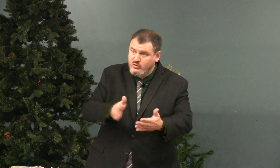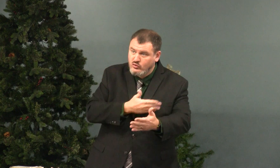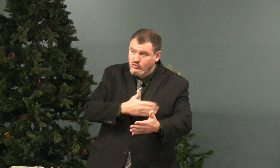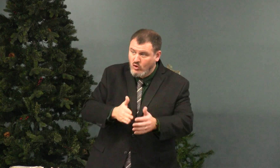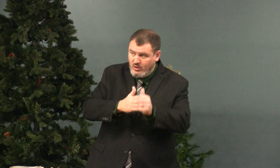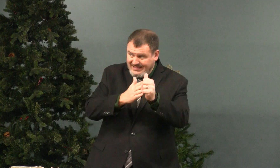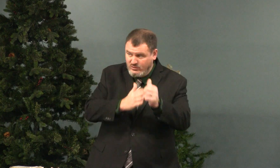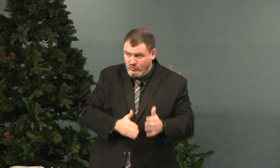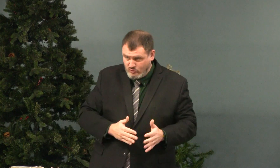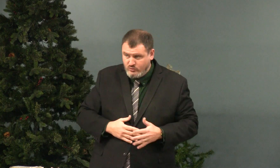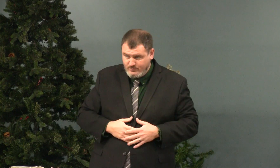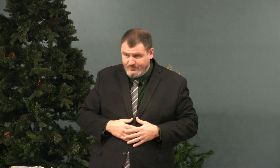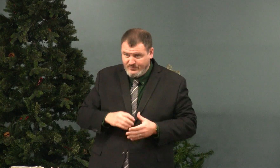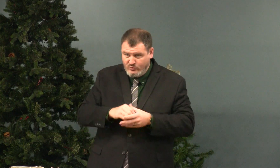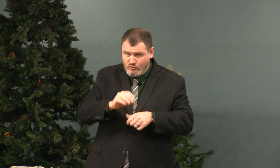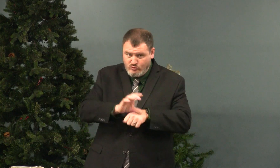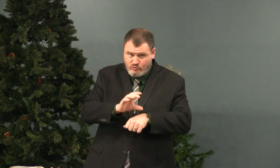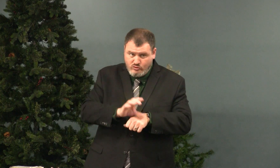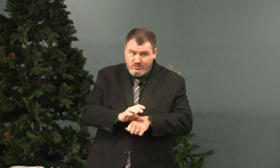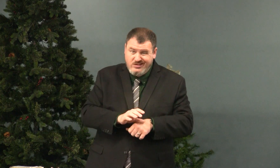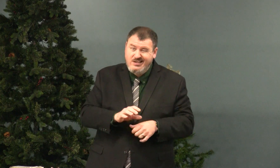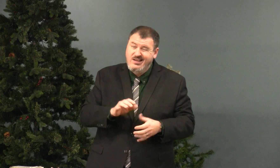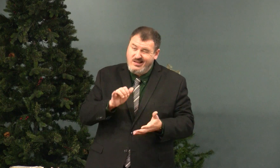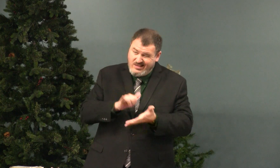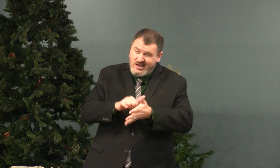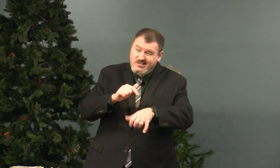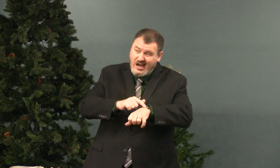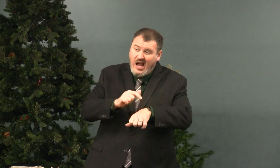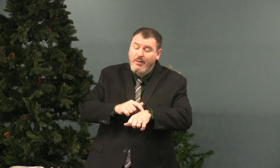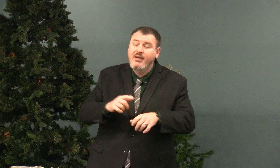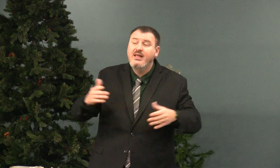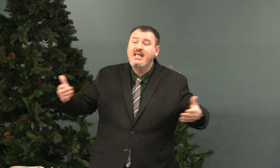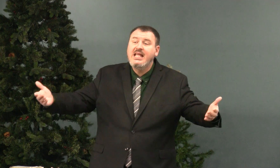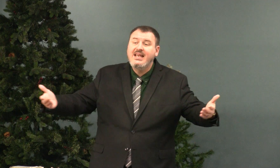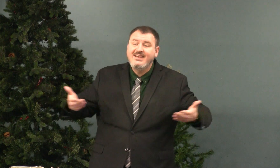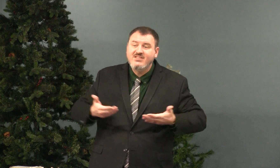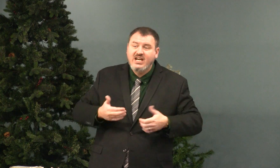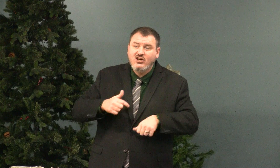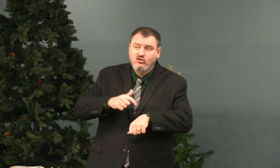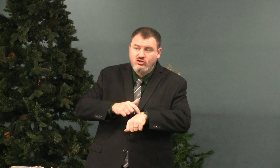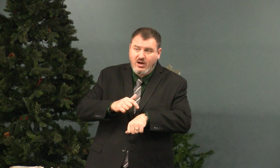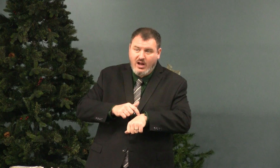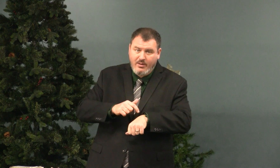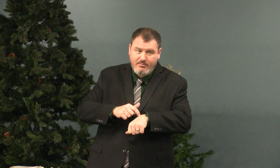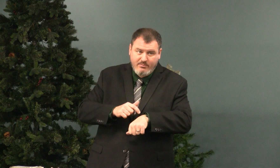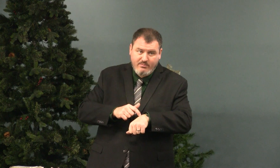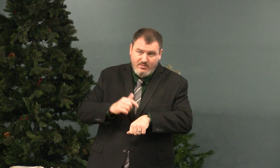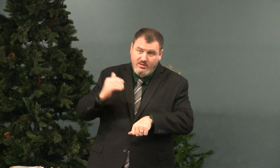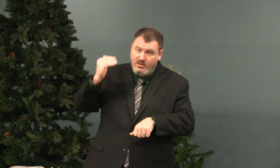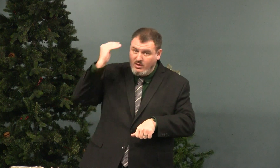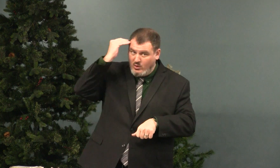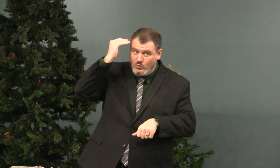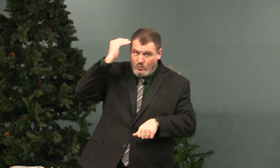Well, my father was the music leader in the church. At that time, this was the invitation time.